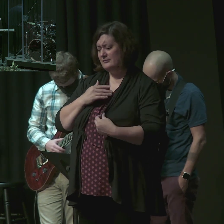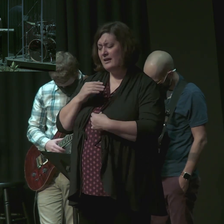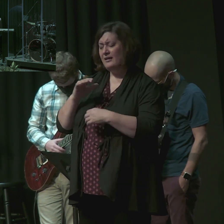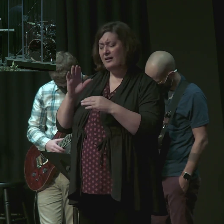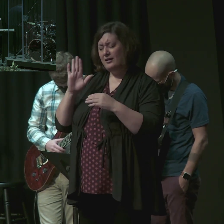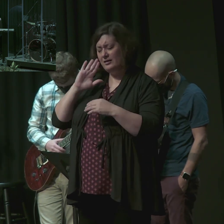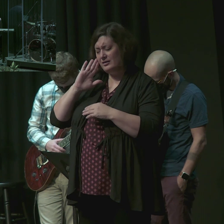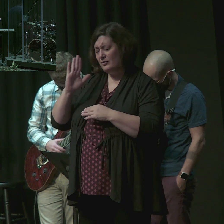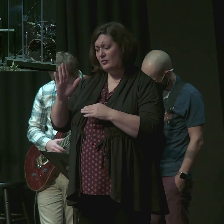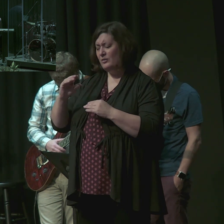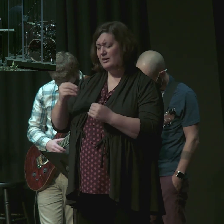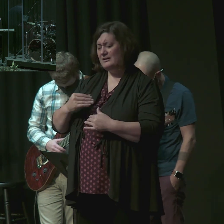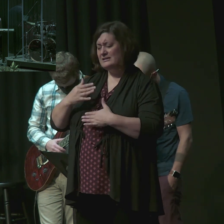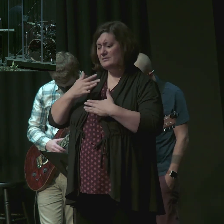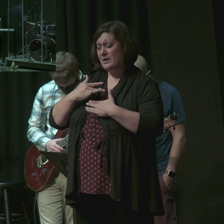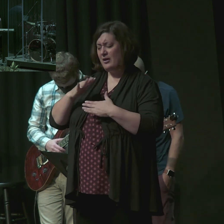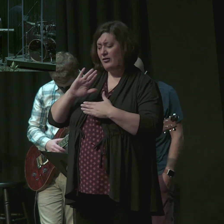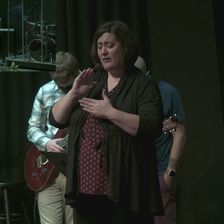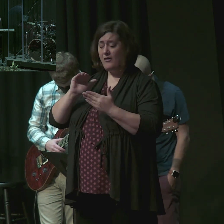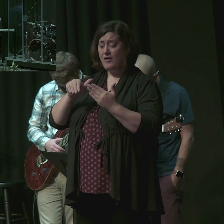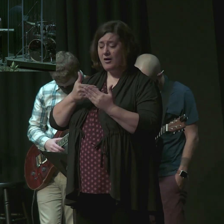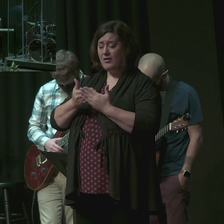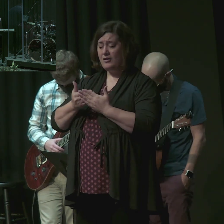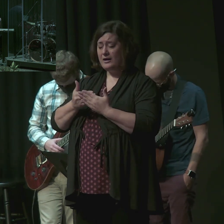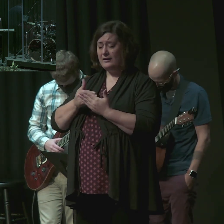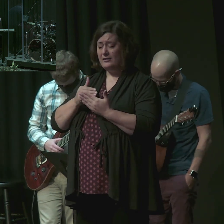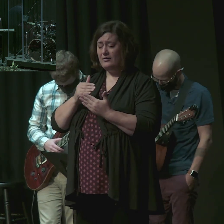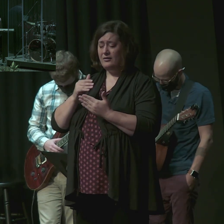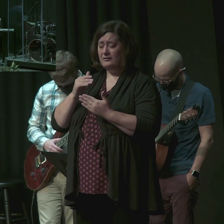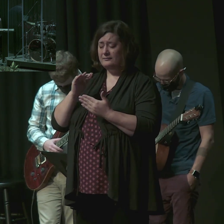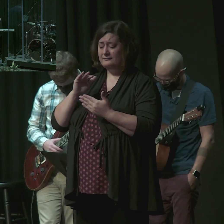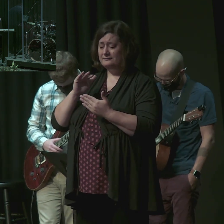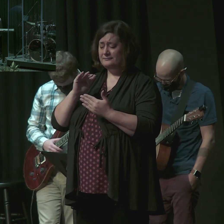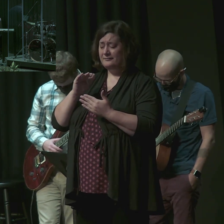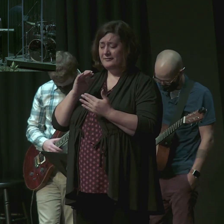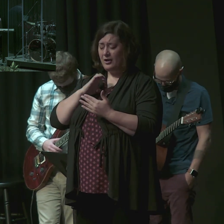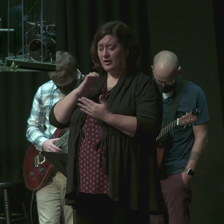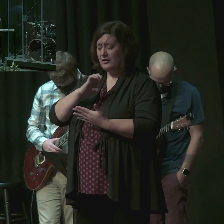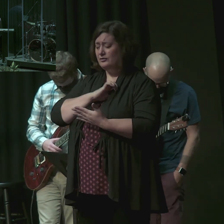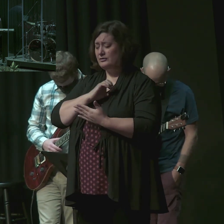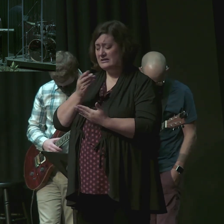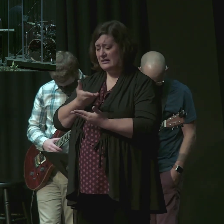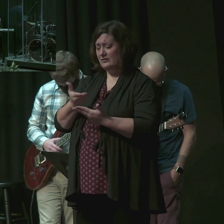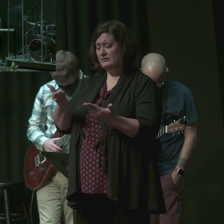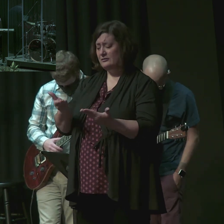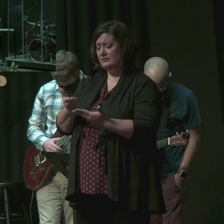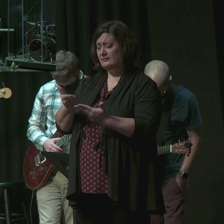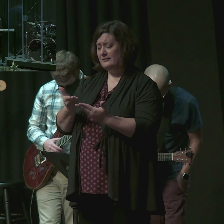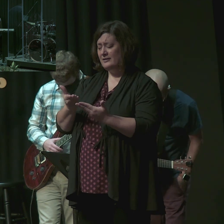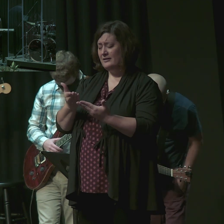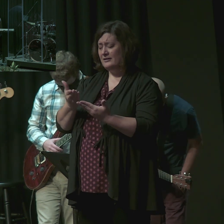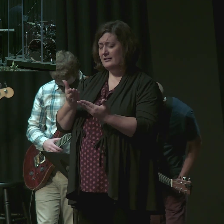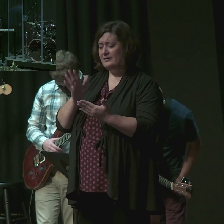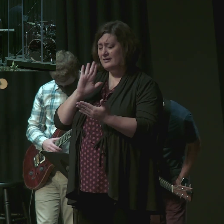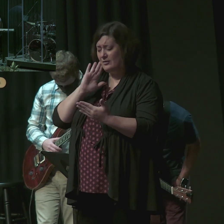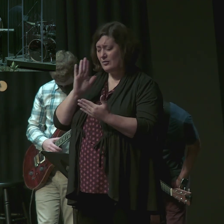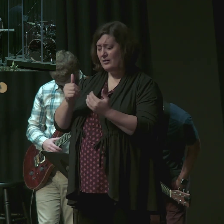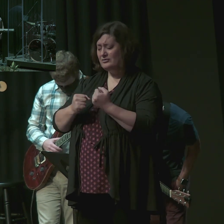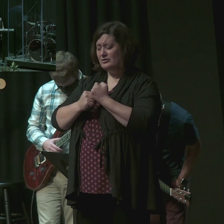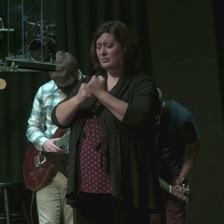serve you to do well to be prepared to die well to be faithful to the end to love you and to